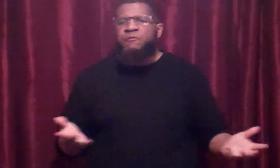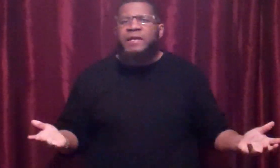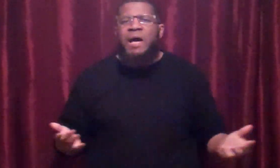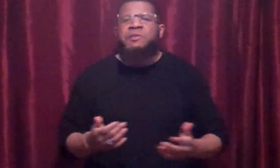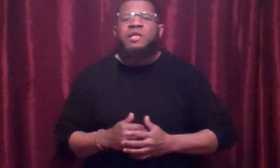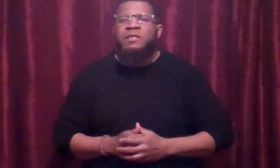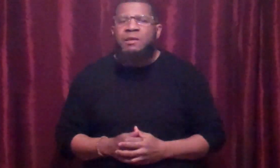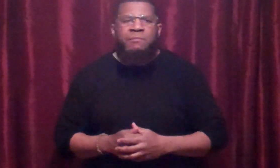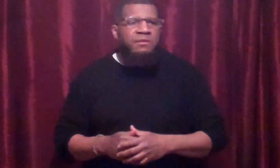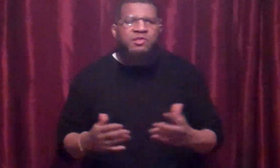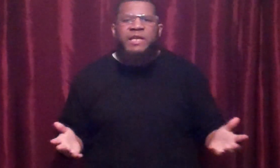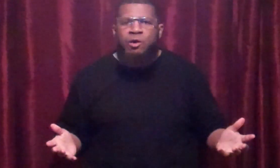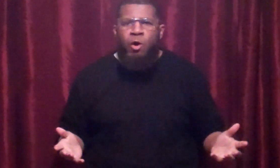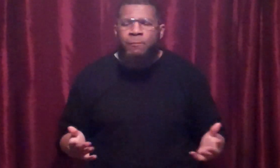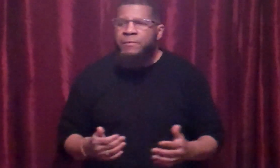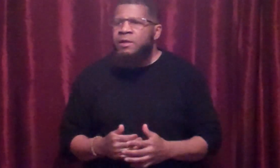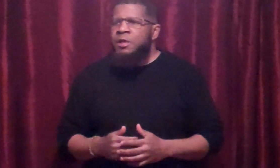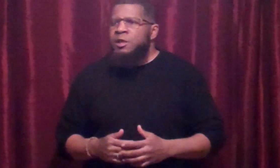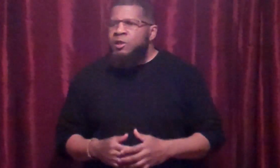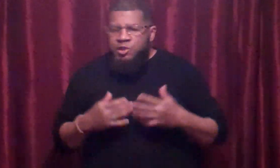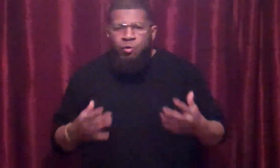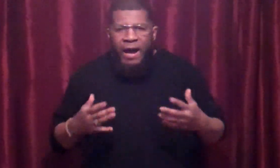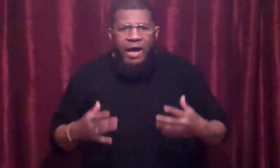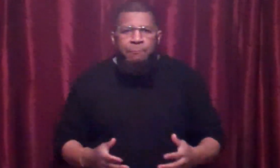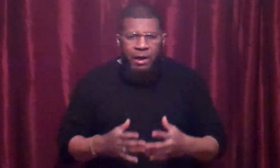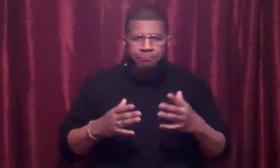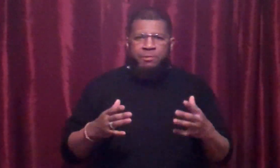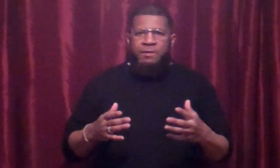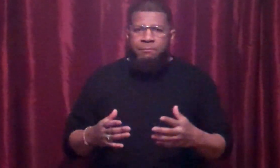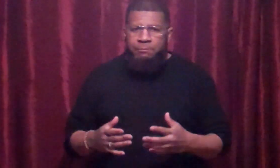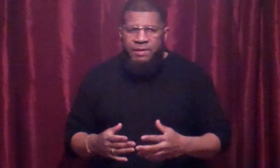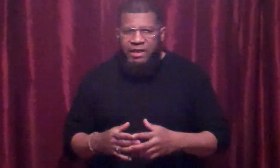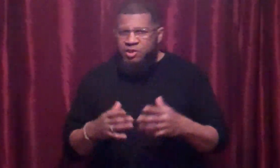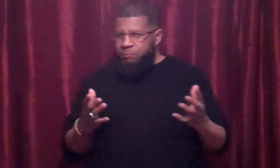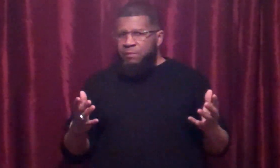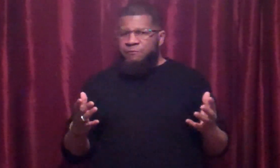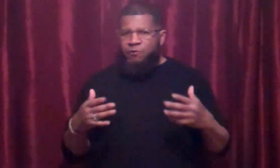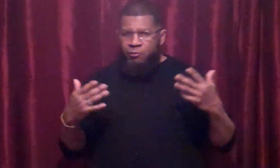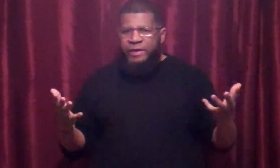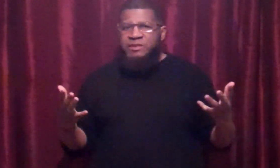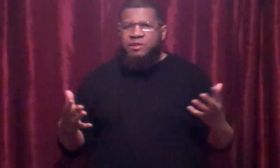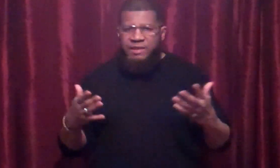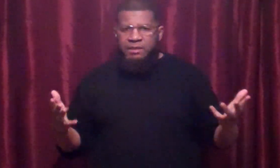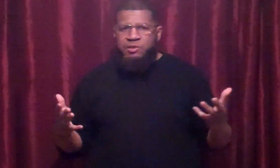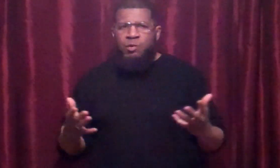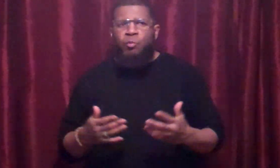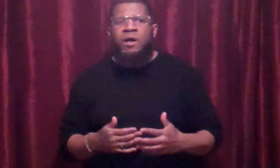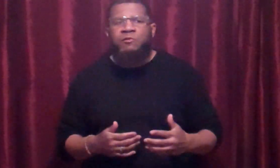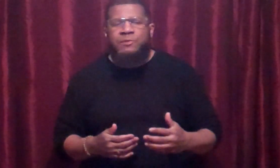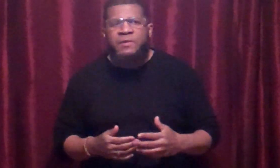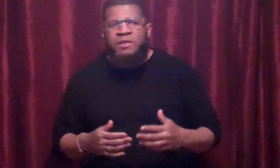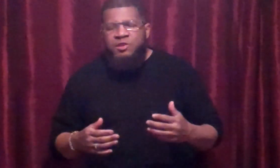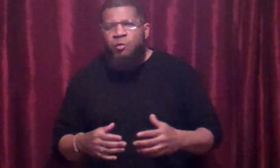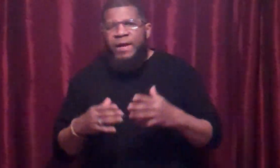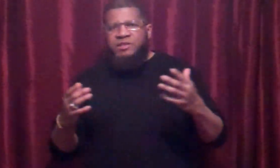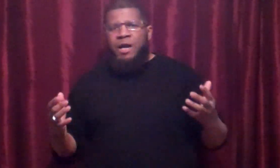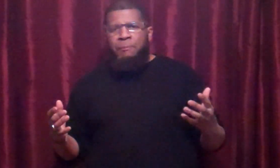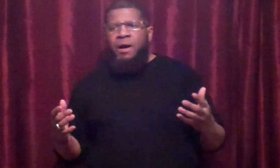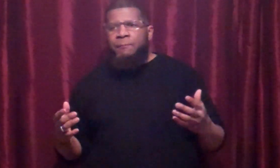fake. I'm selling them snake oil. So, I bump, and I just bump for a reason to get him somewhere else. So, as I bump,